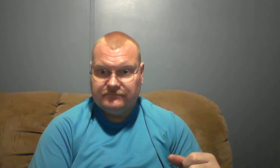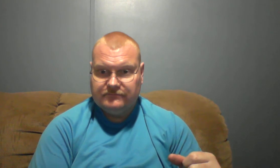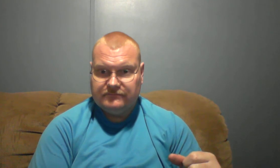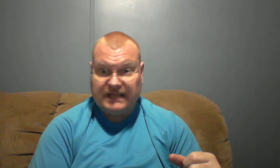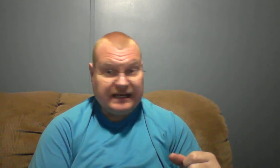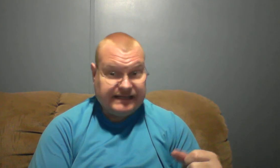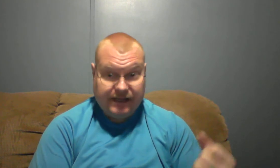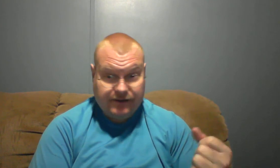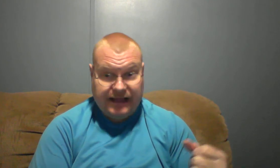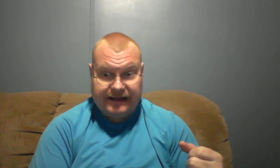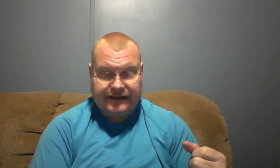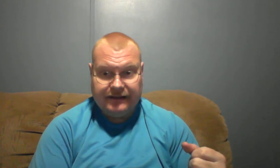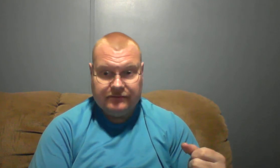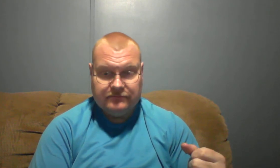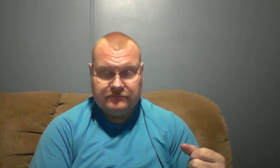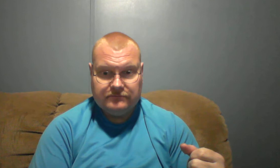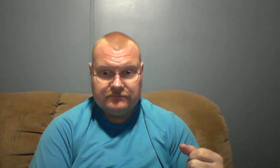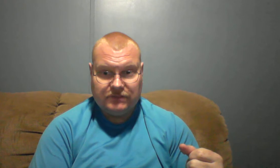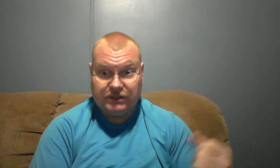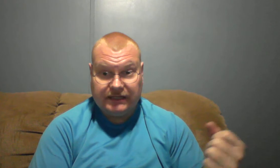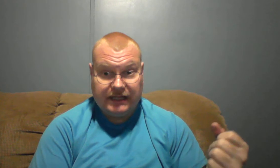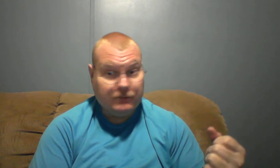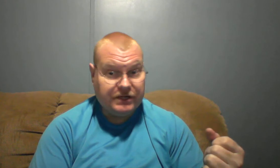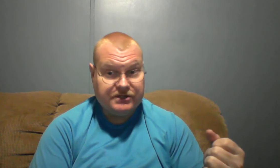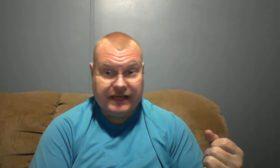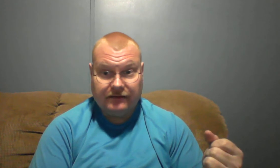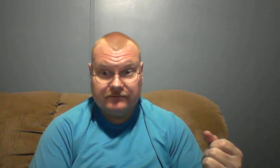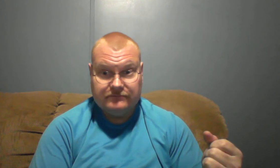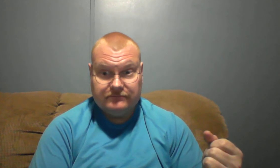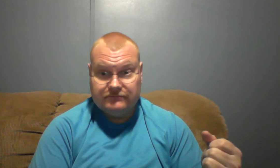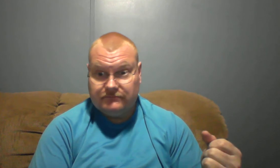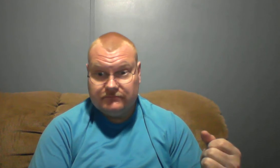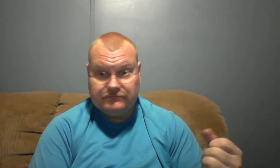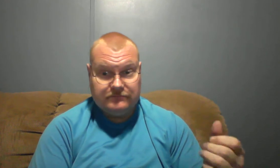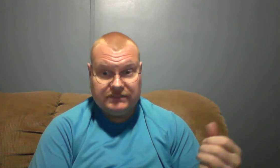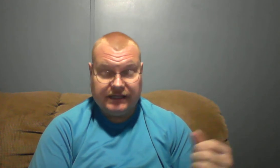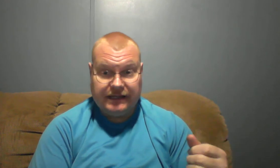they didn't tell you that did they or did they preach you that tell you that